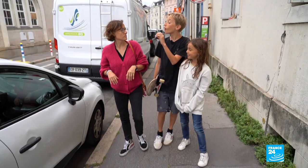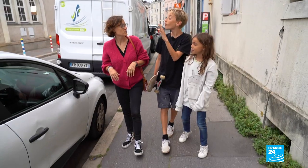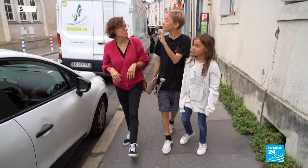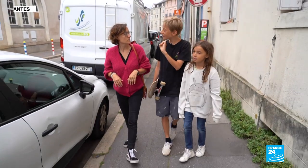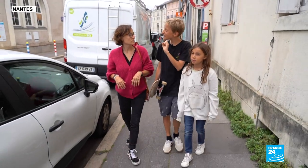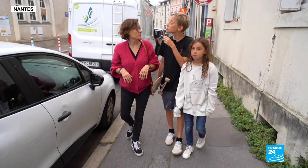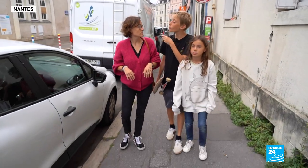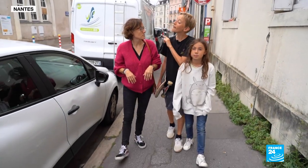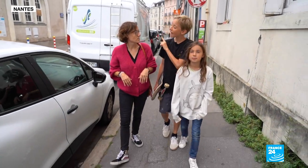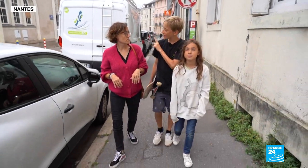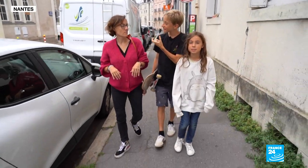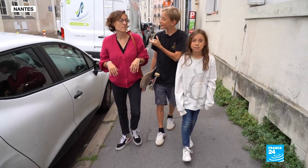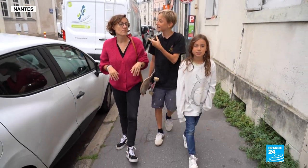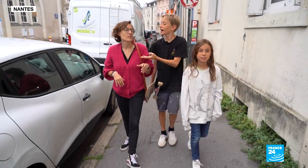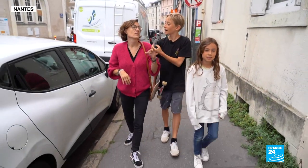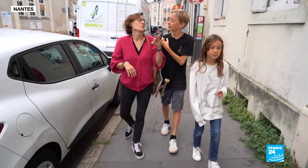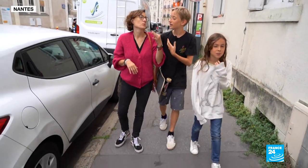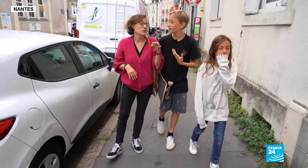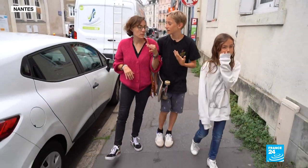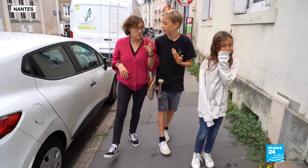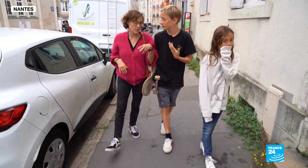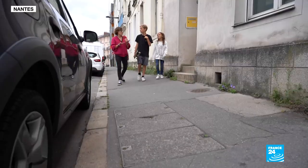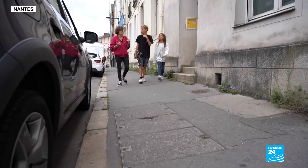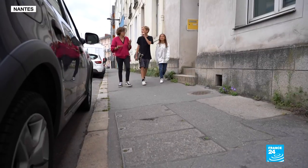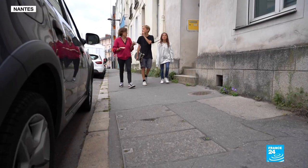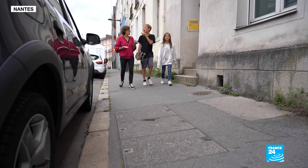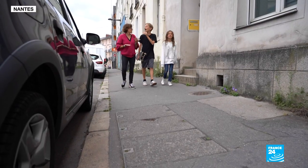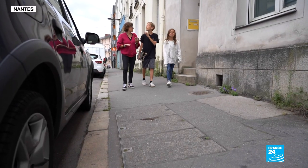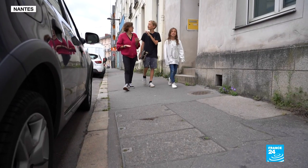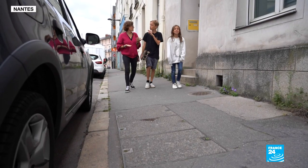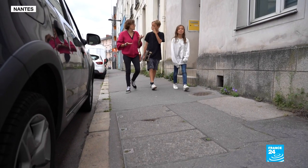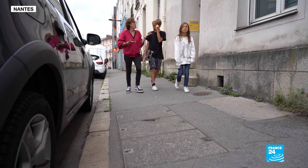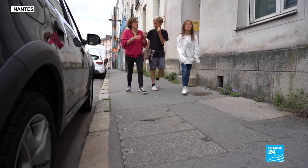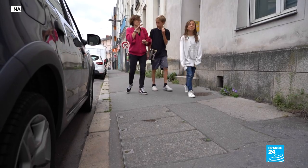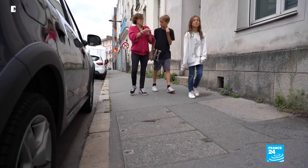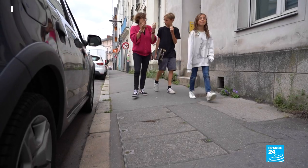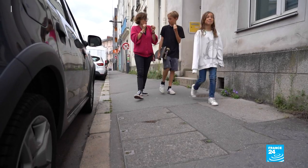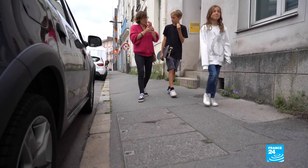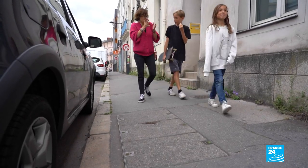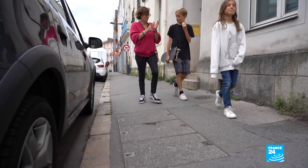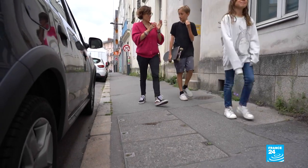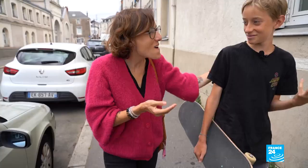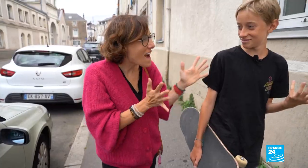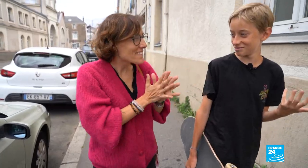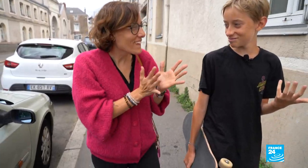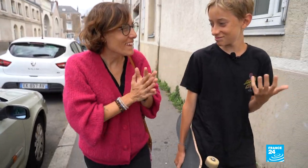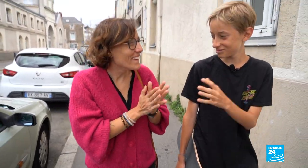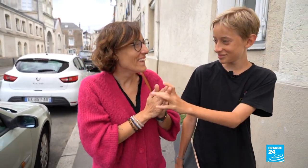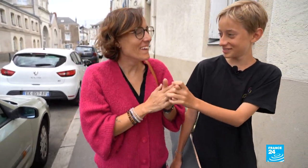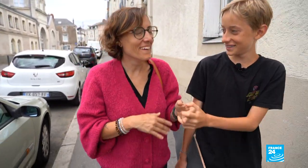Aussie and Anae are fluent in the language. They speak it with their mother Lila, like other children of deaf adults, also known